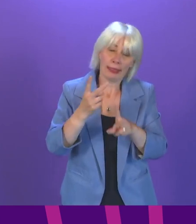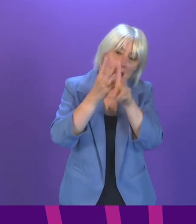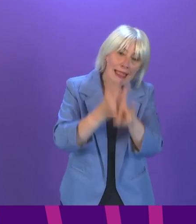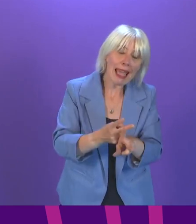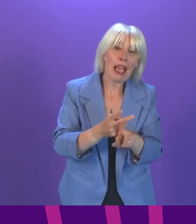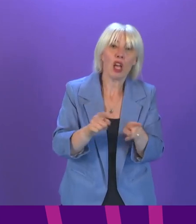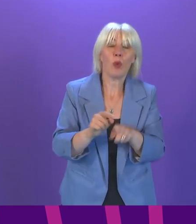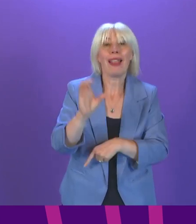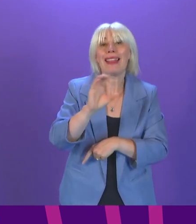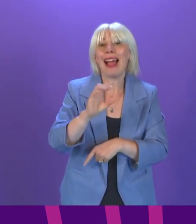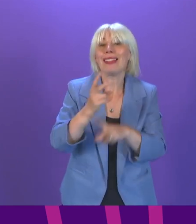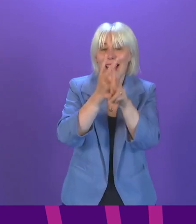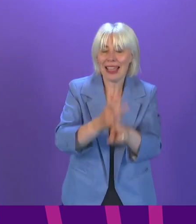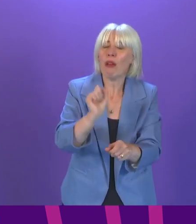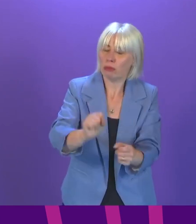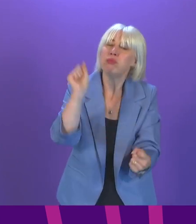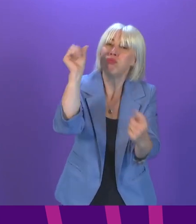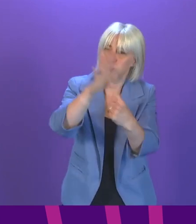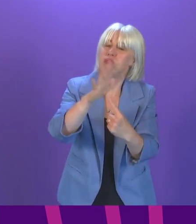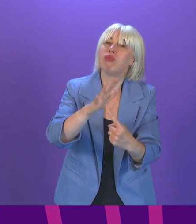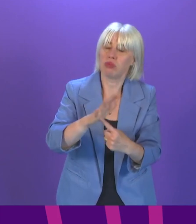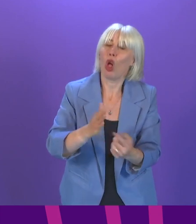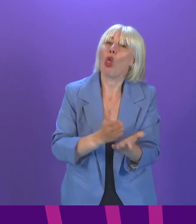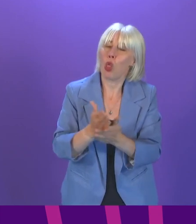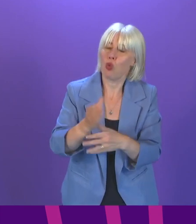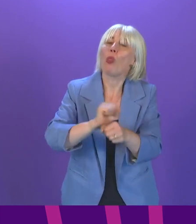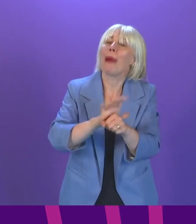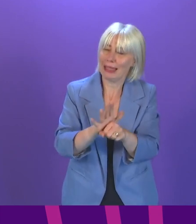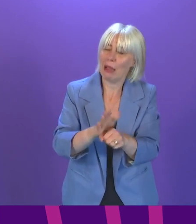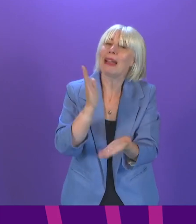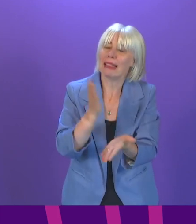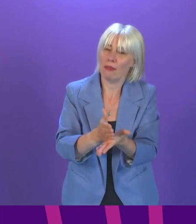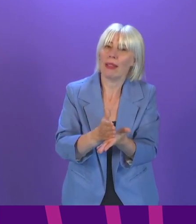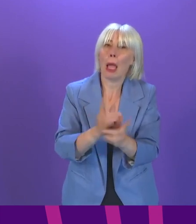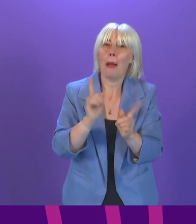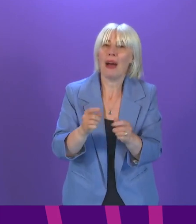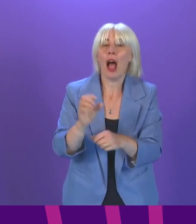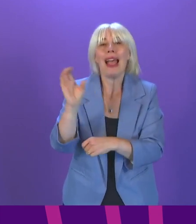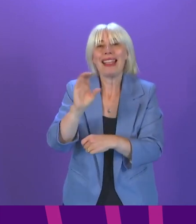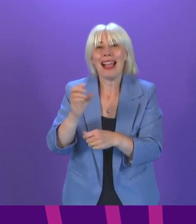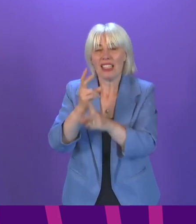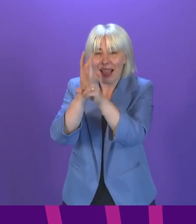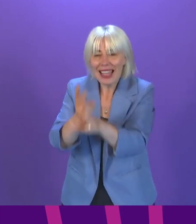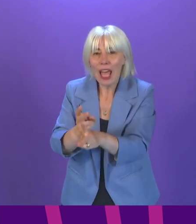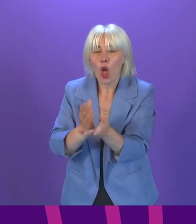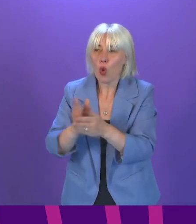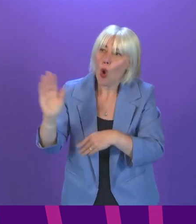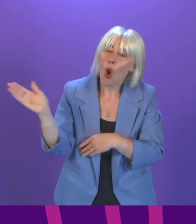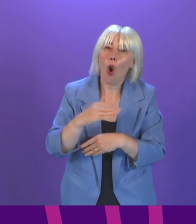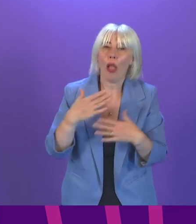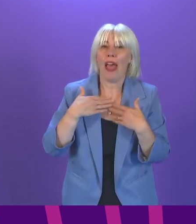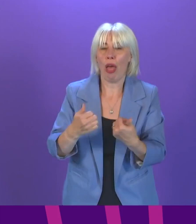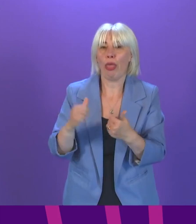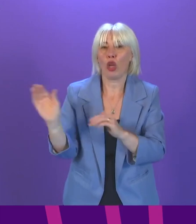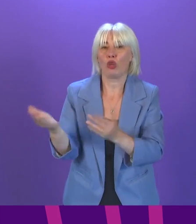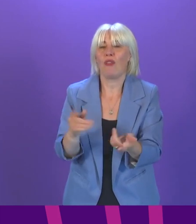in particular cancer care, continue to be prioritised during the pandemic, but there are efforts underway in cancer care as across all of the health service to